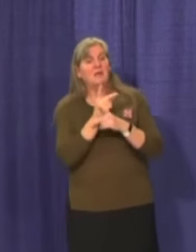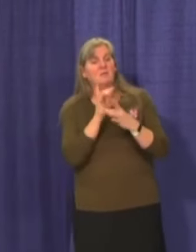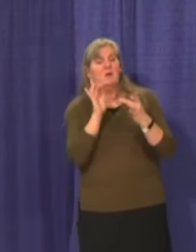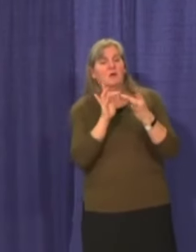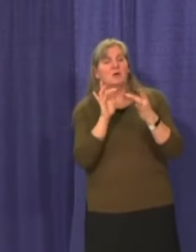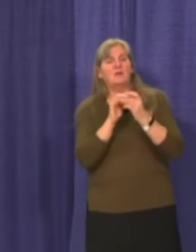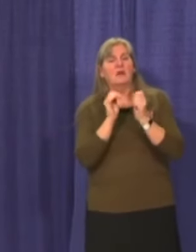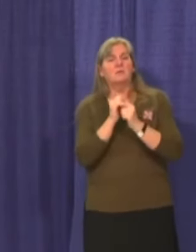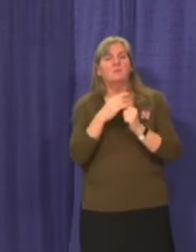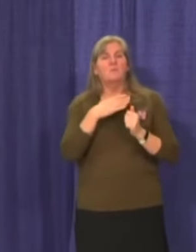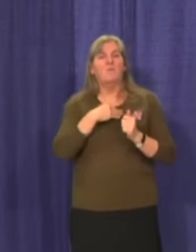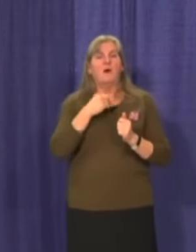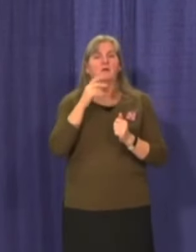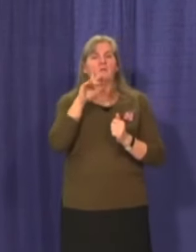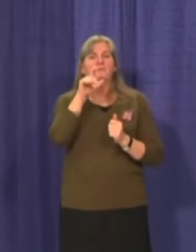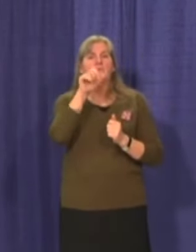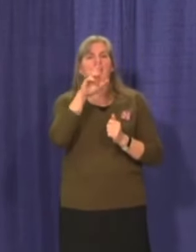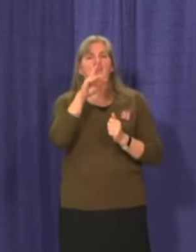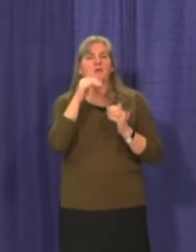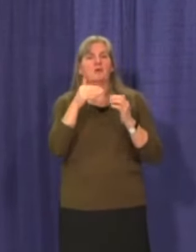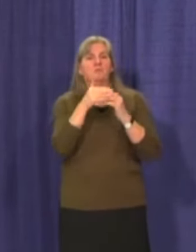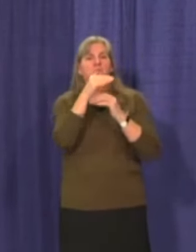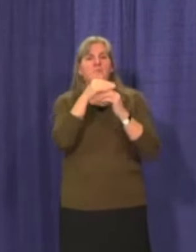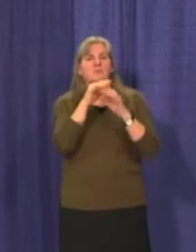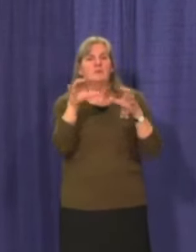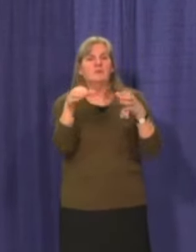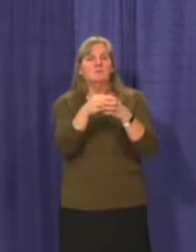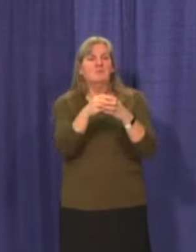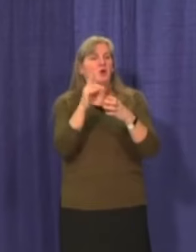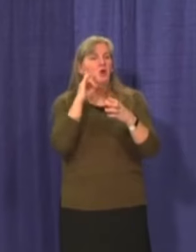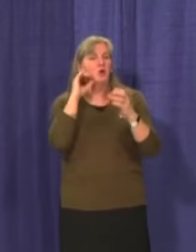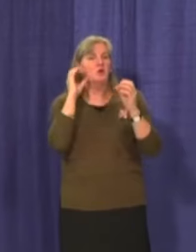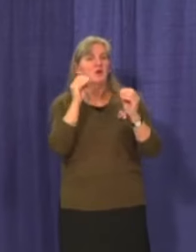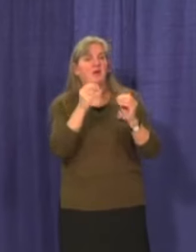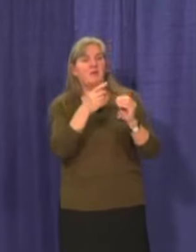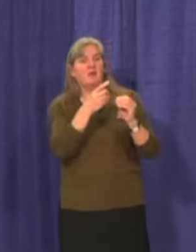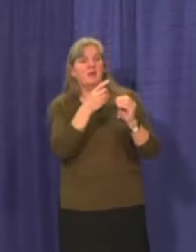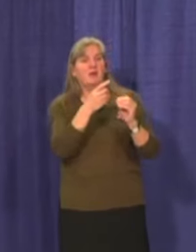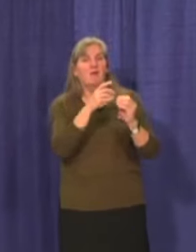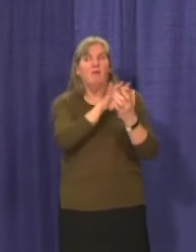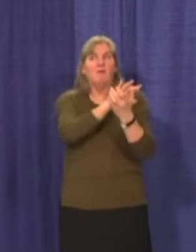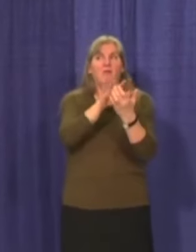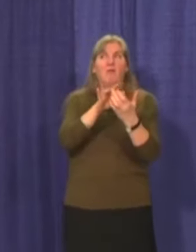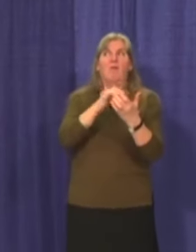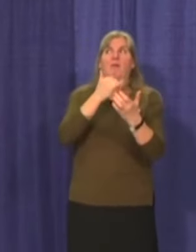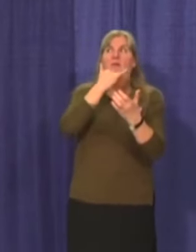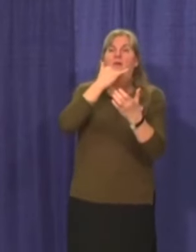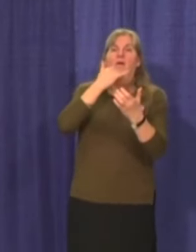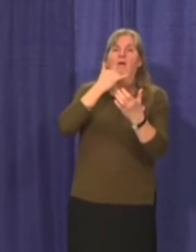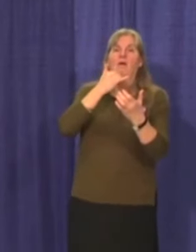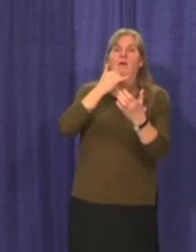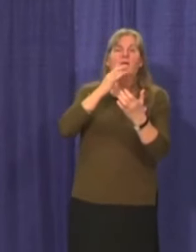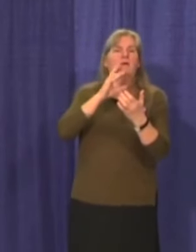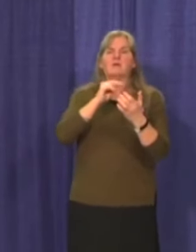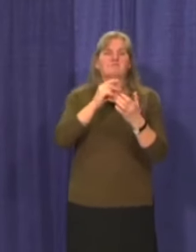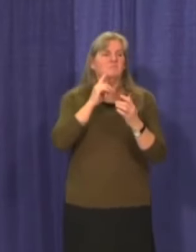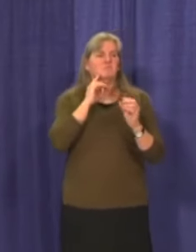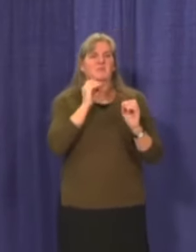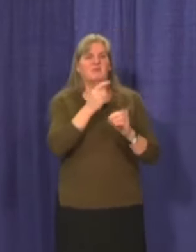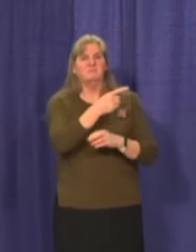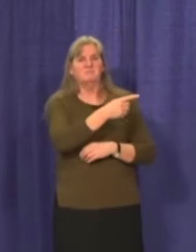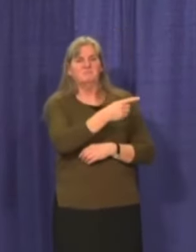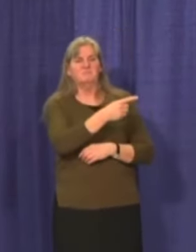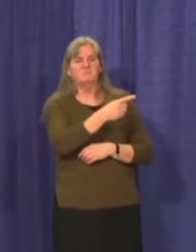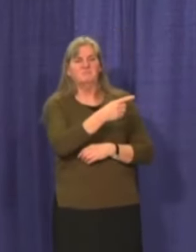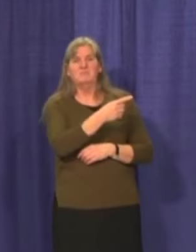First Nation and so are our teams. I've not heard of that. Um, uh, so I, I can't, I